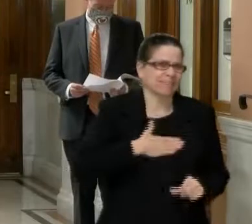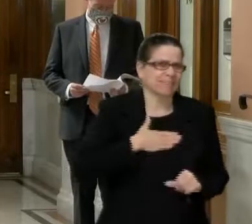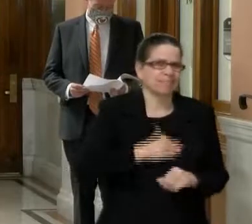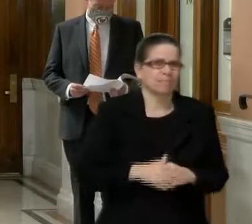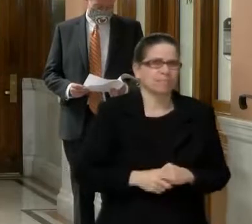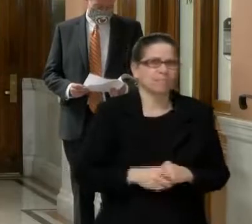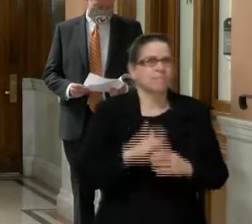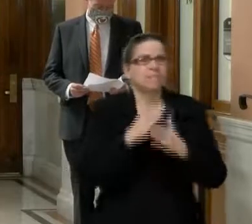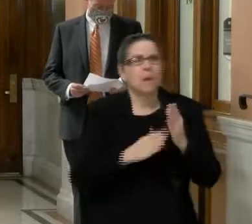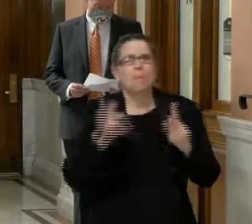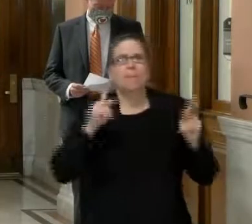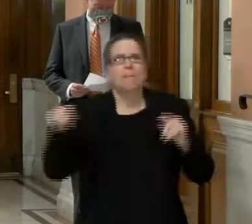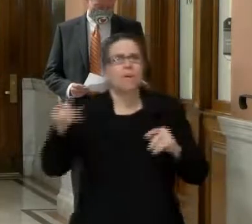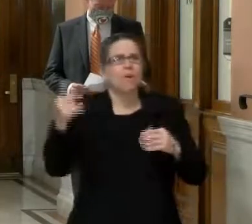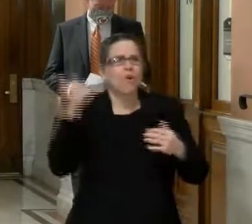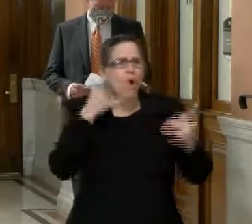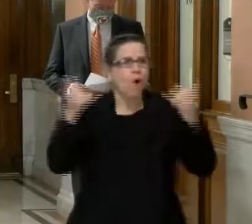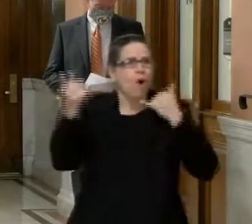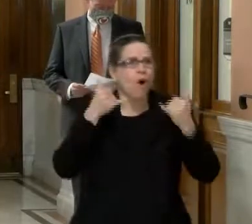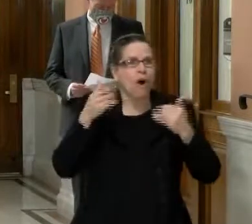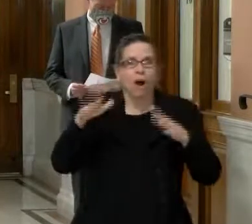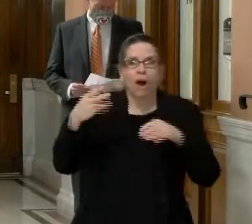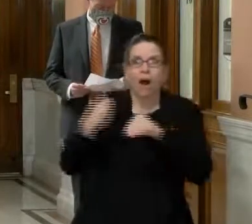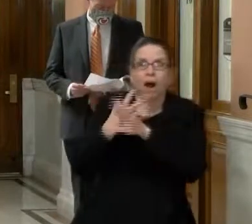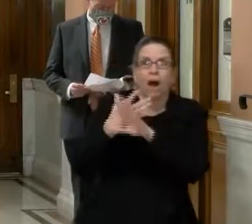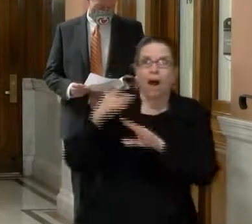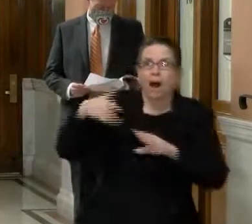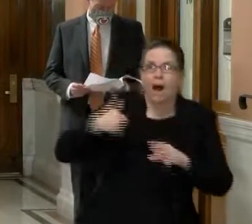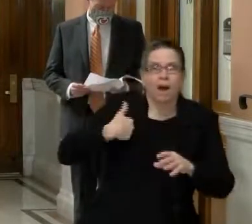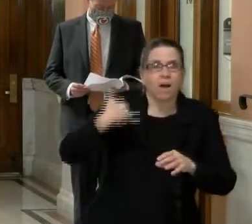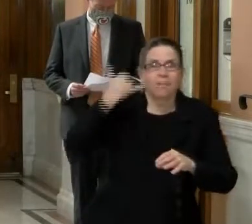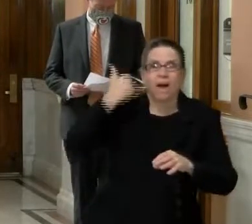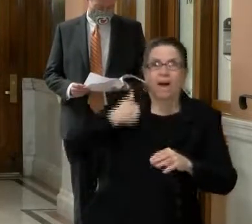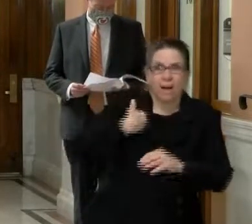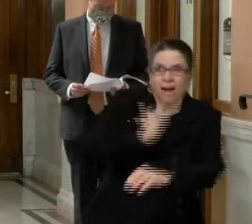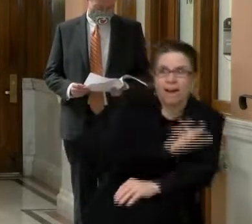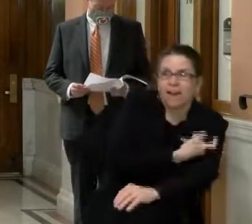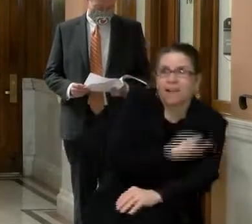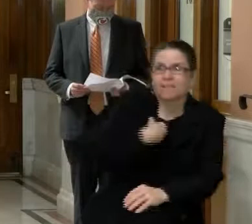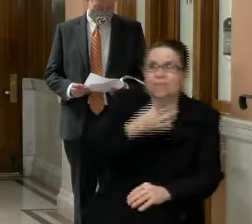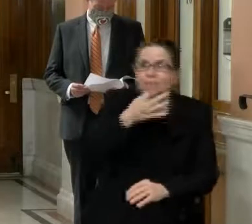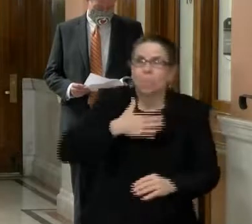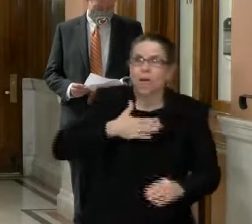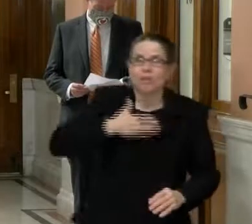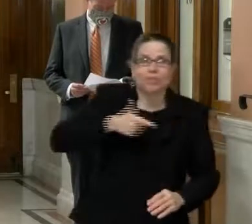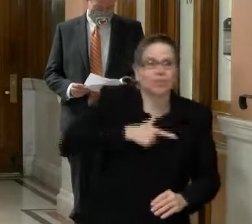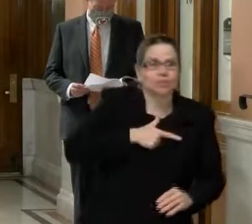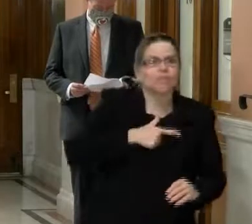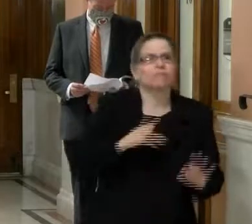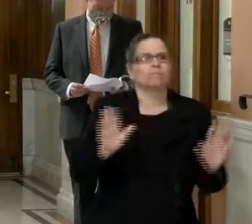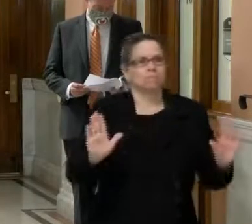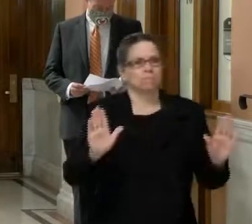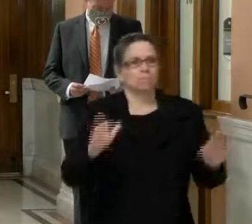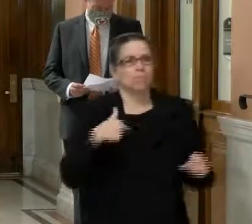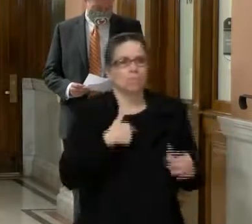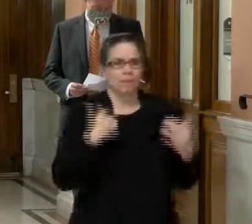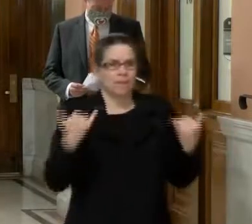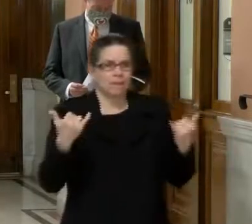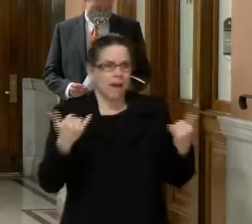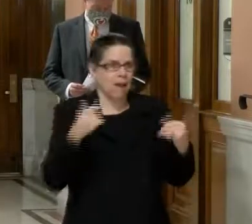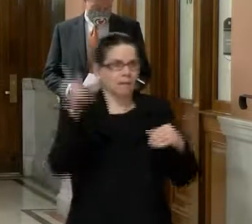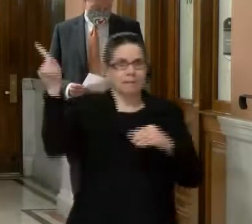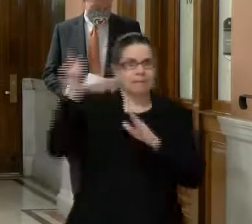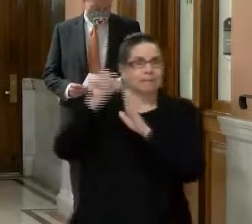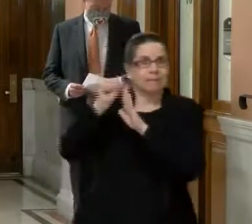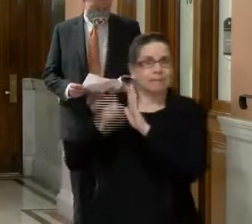who want to know when they're going to receive the vaccine and how. And at present, the state and the city officials are working on developing these plans. Just be patient.